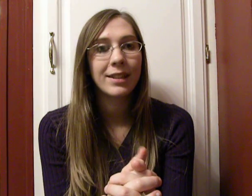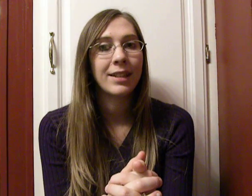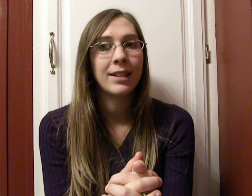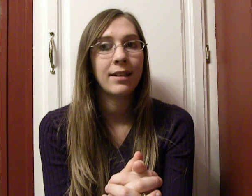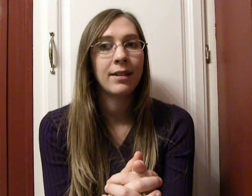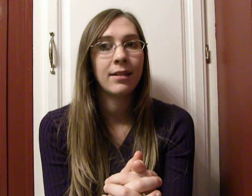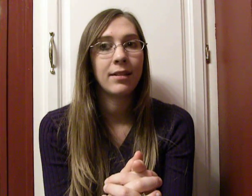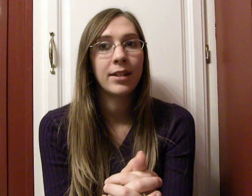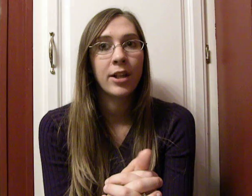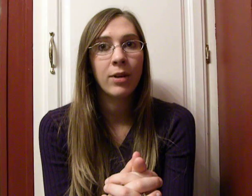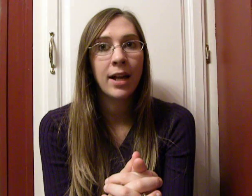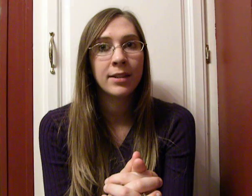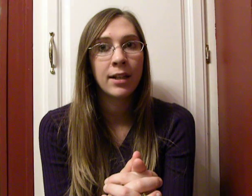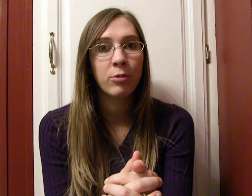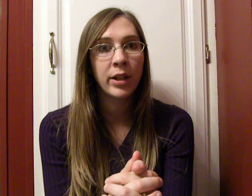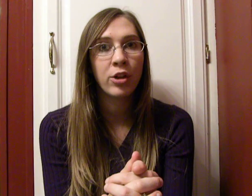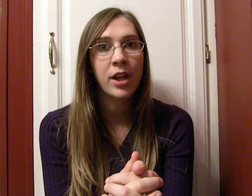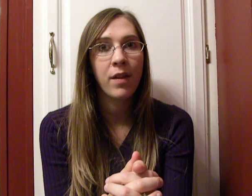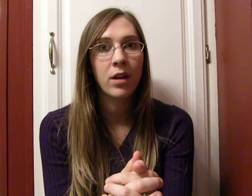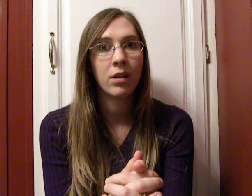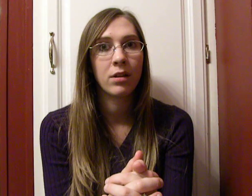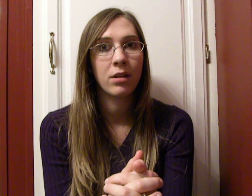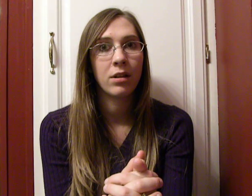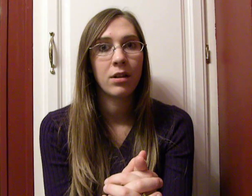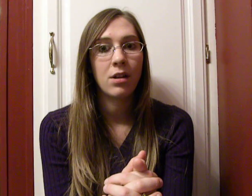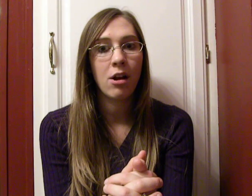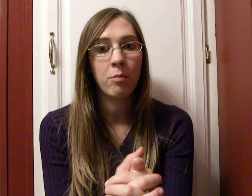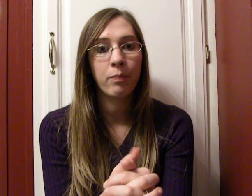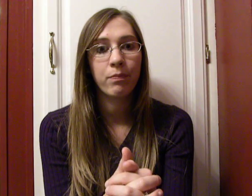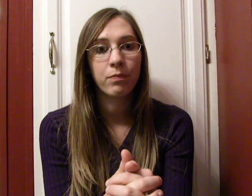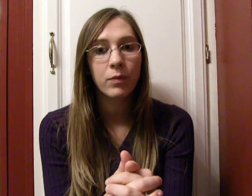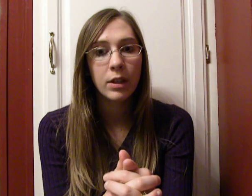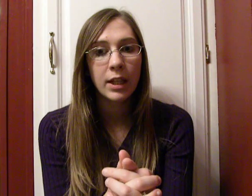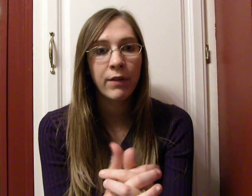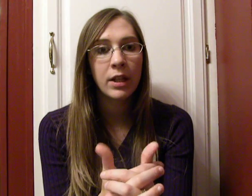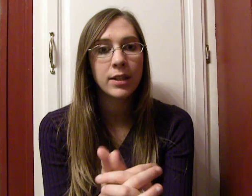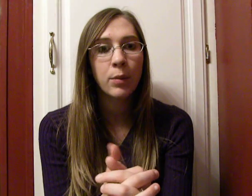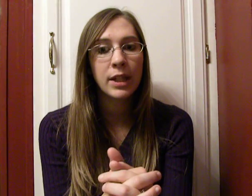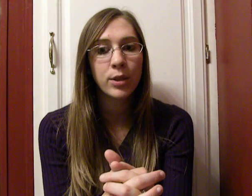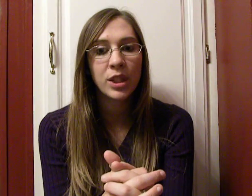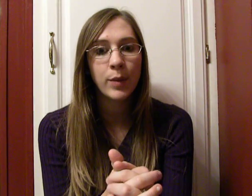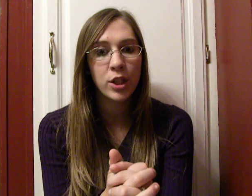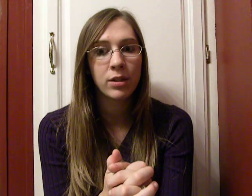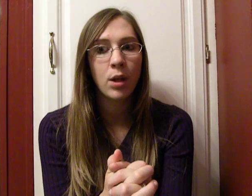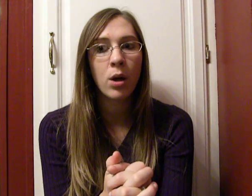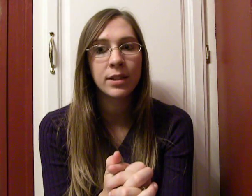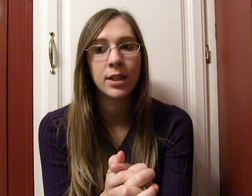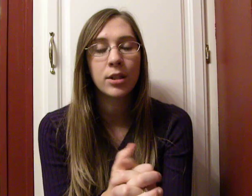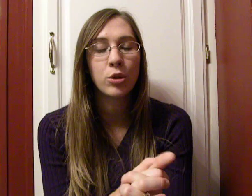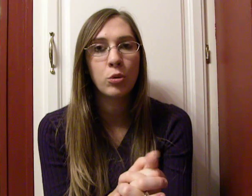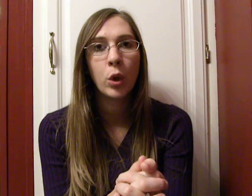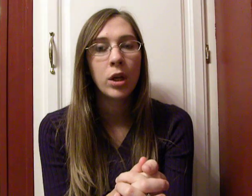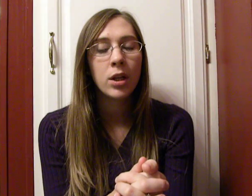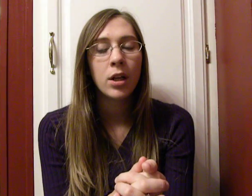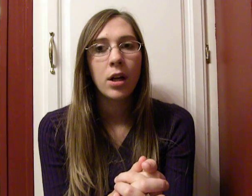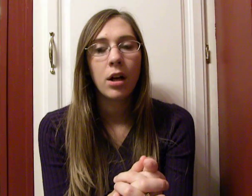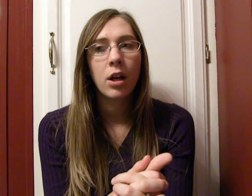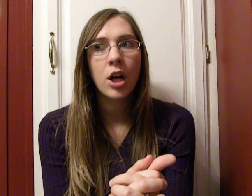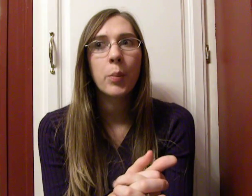you know, God did a really great thing, um, giving somebody so special as Austin to a